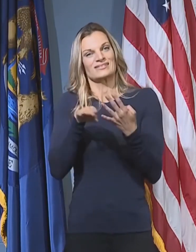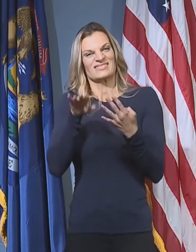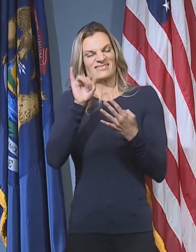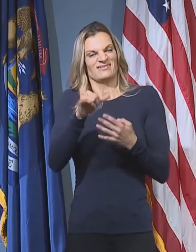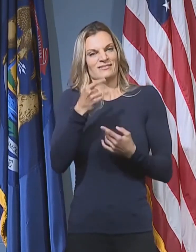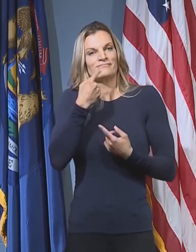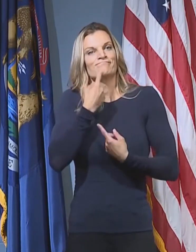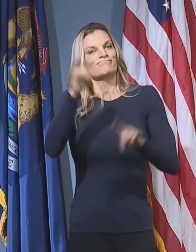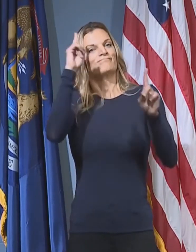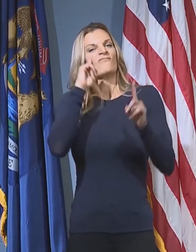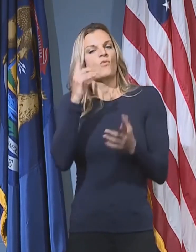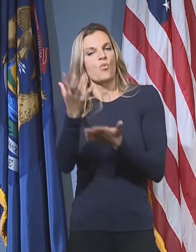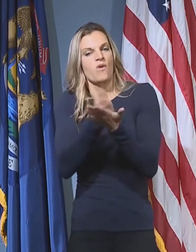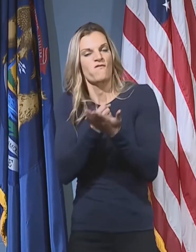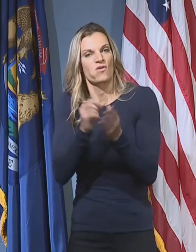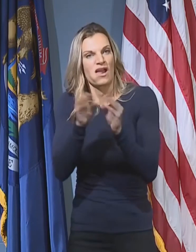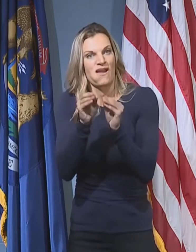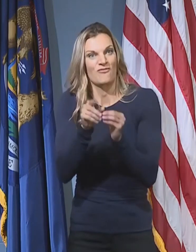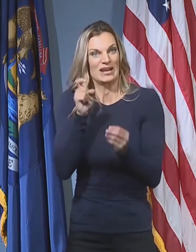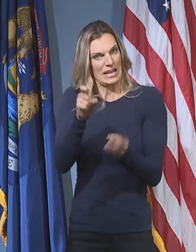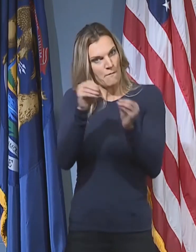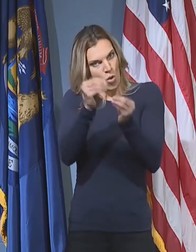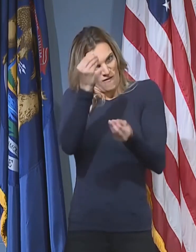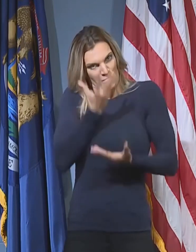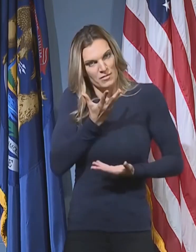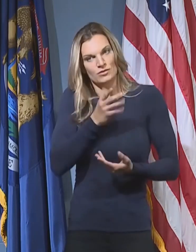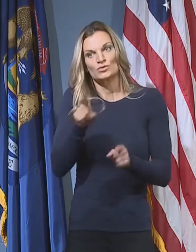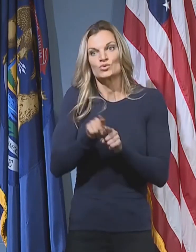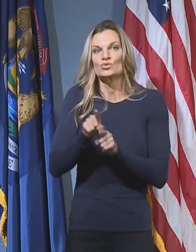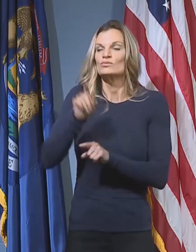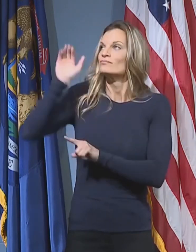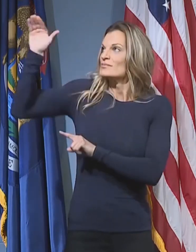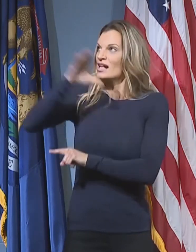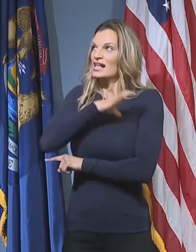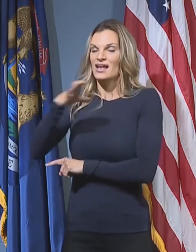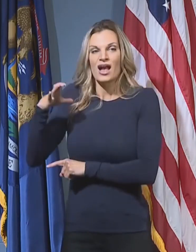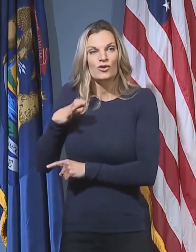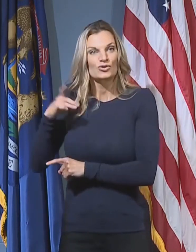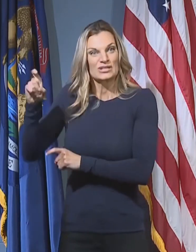and we need help from Congress to address our fiscal 21 budget shortfall.